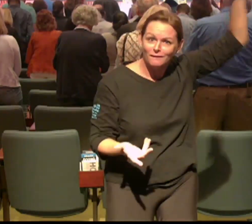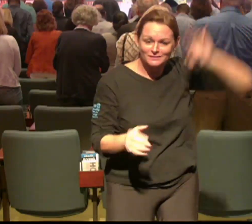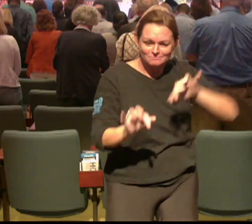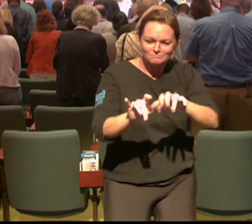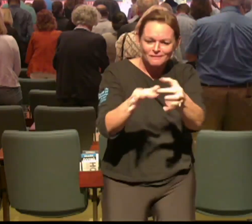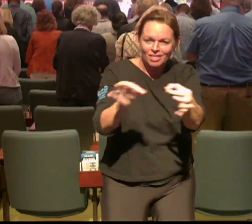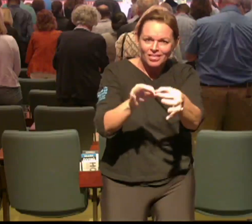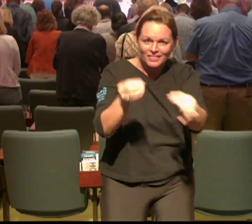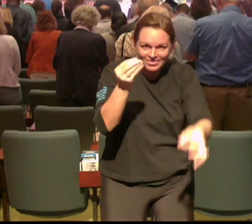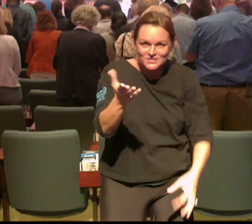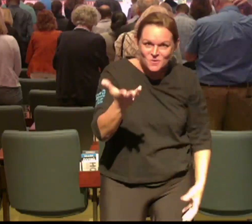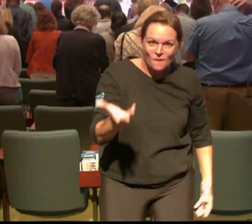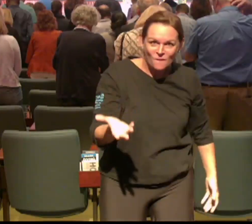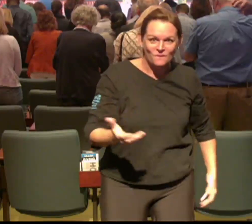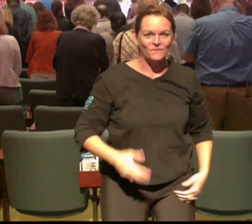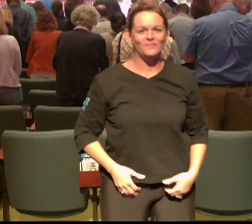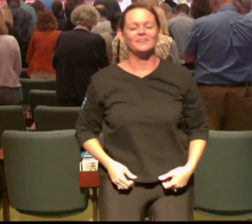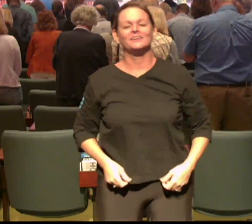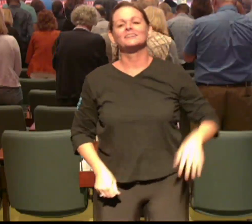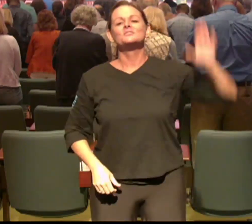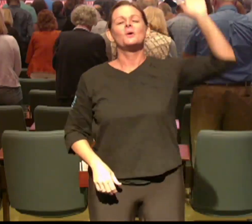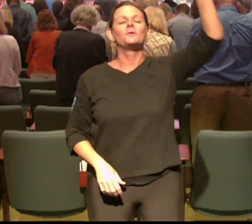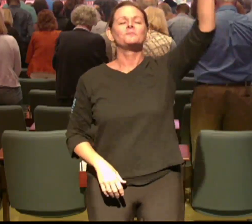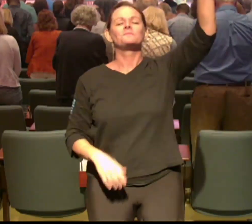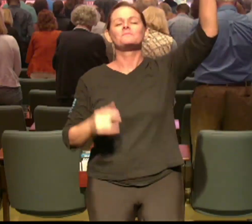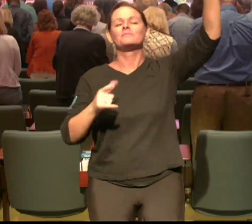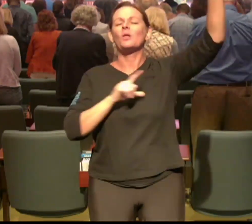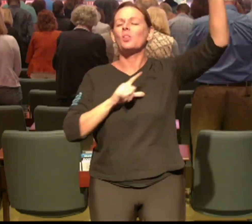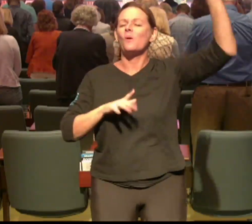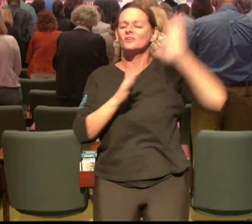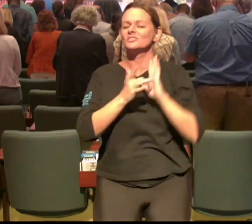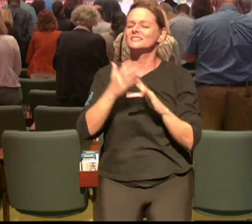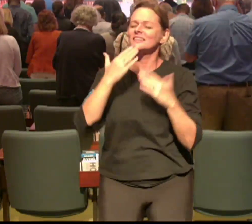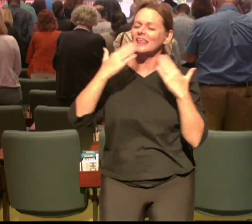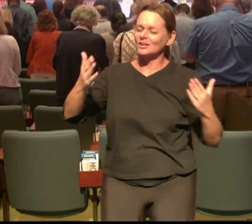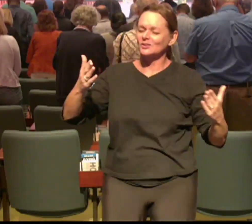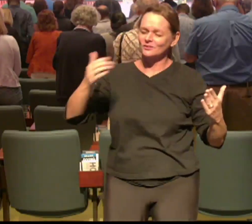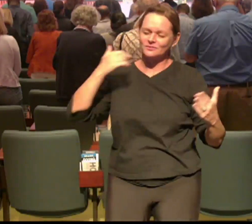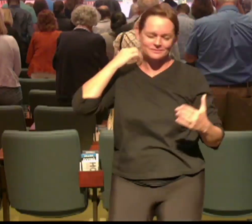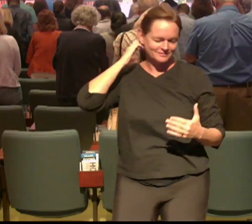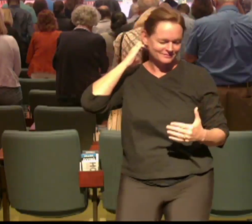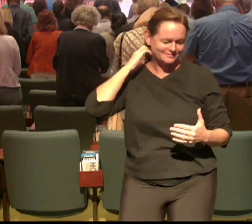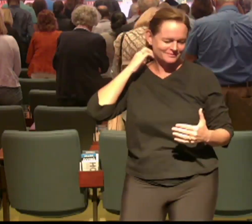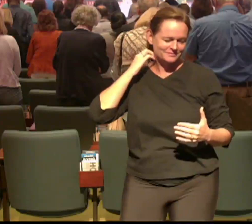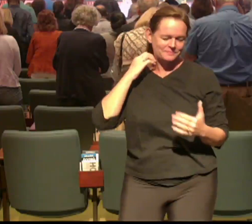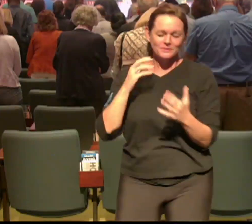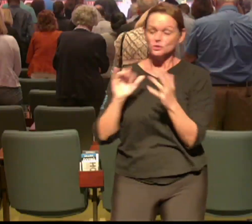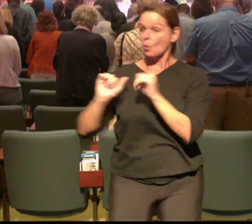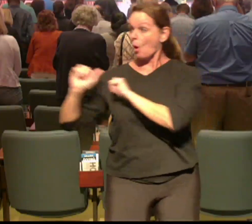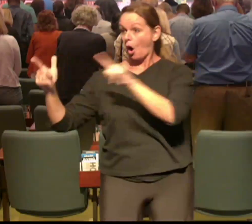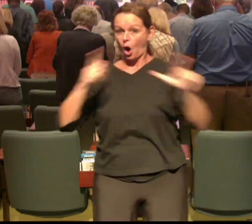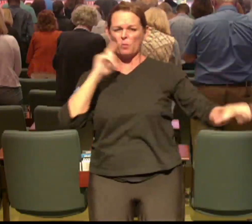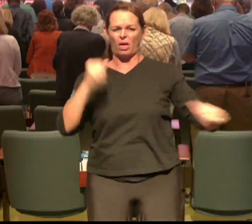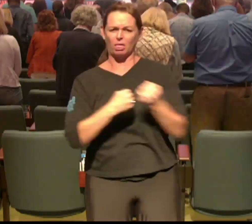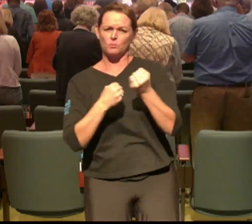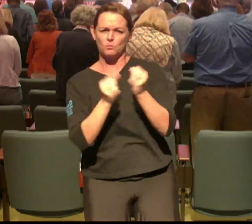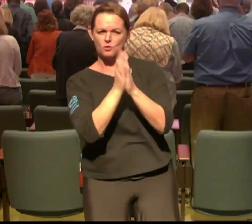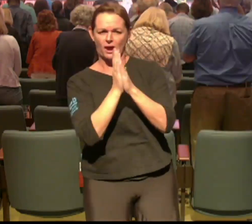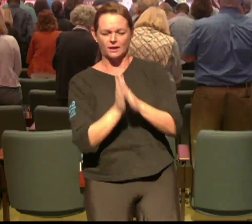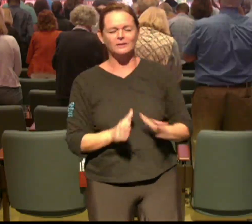uh those with your hands up you just keep your hands up as your signal of of testimony before God but all of us pray this say dear Lord Jesus I